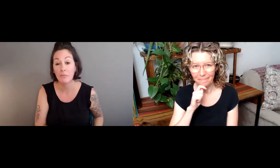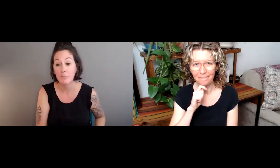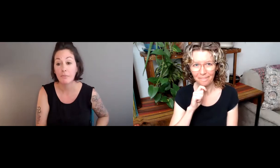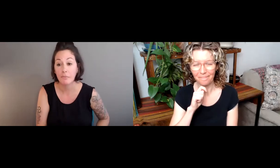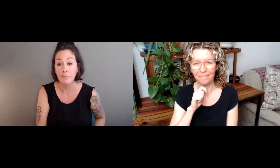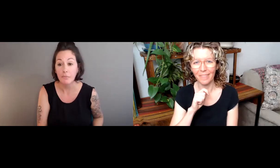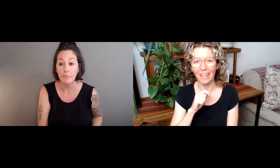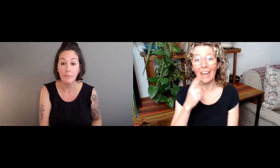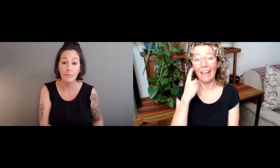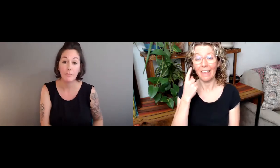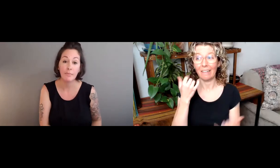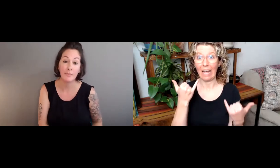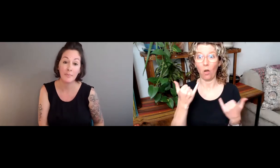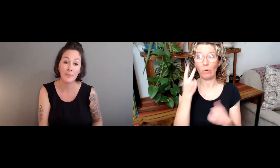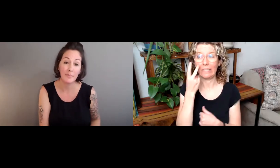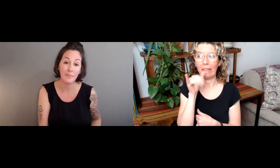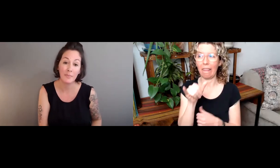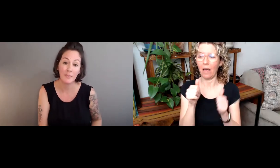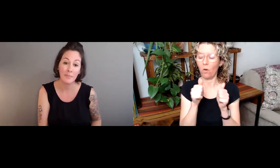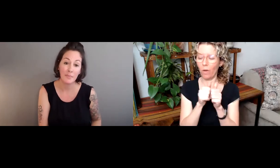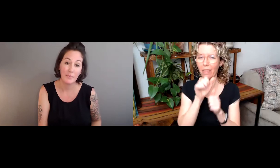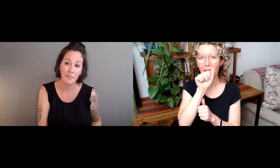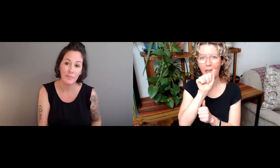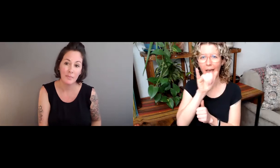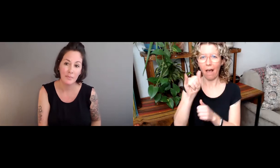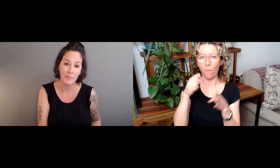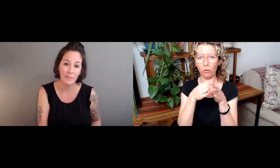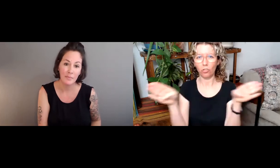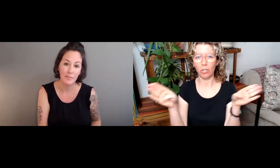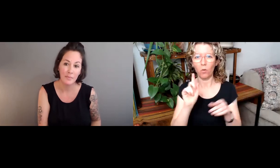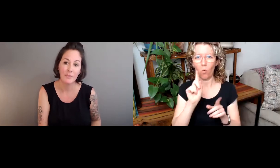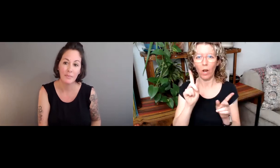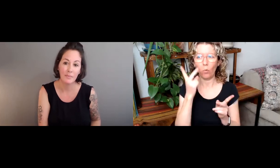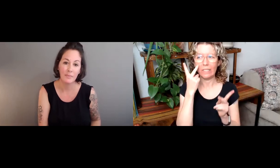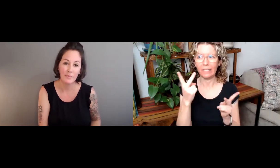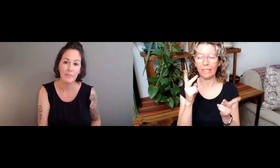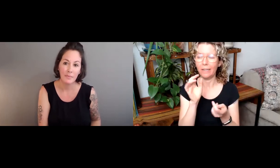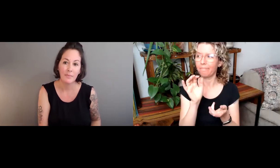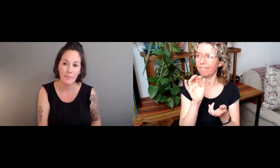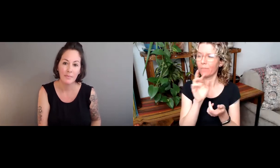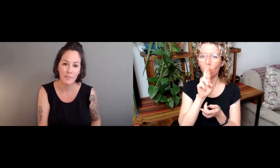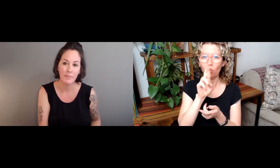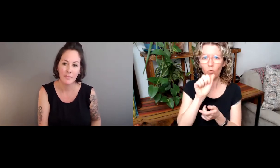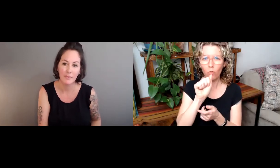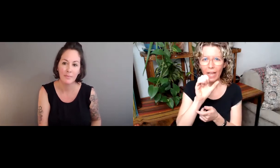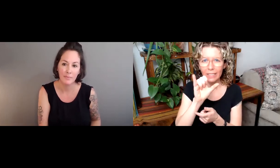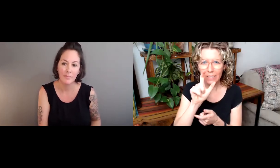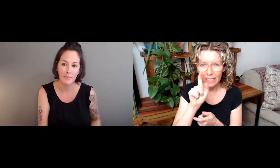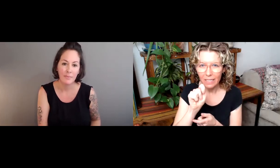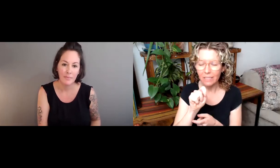it'll be much more equitable. Yes. And I think now we're seeing this with AI more generally.